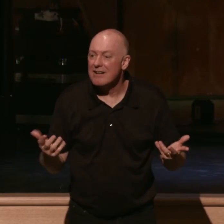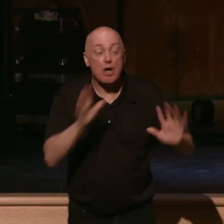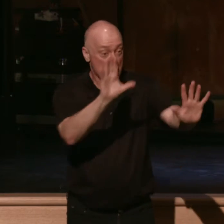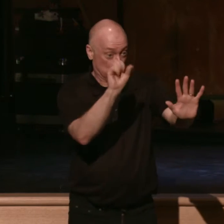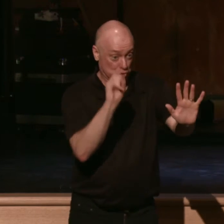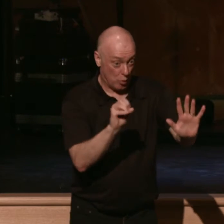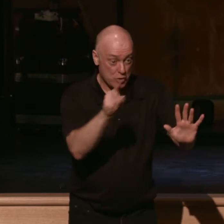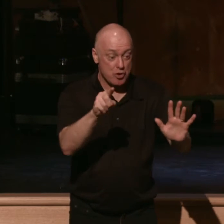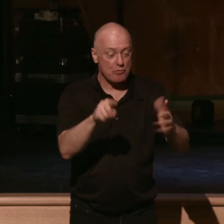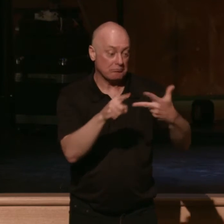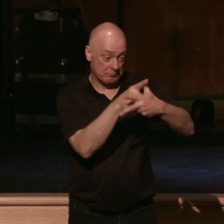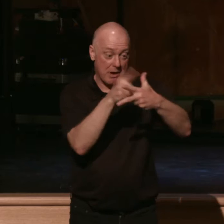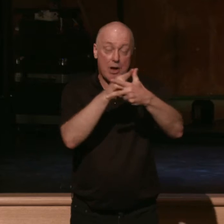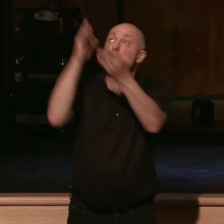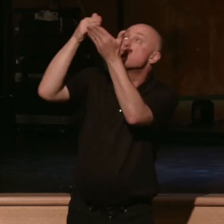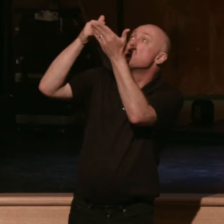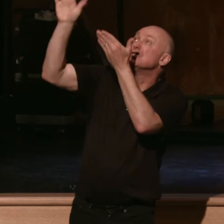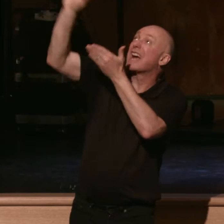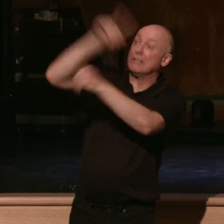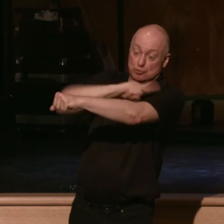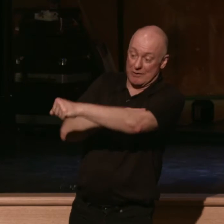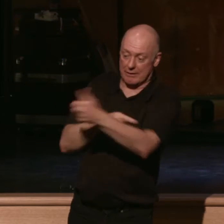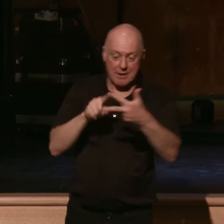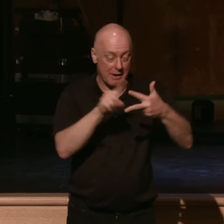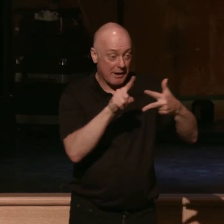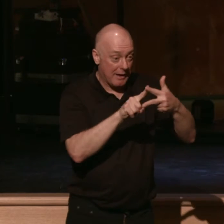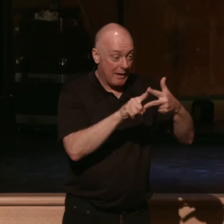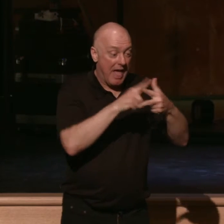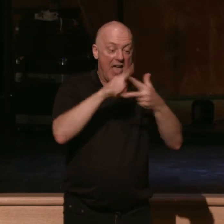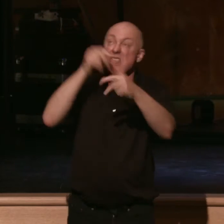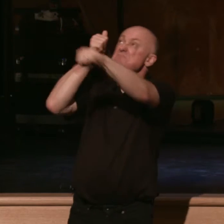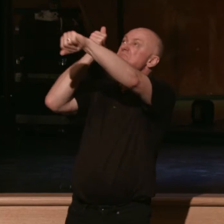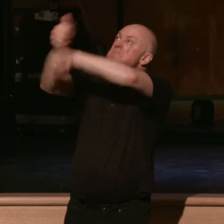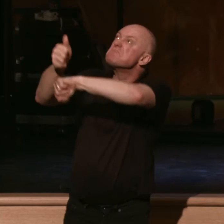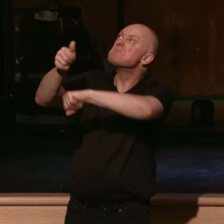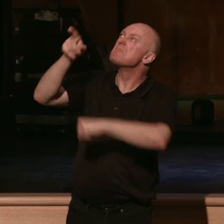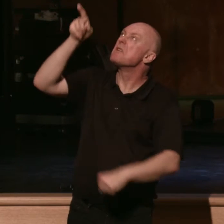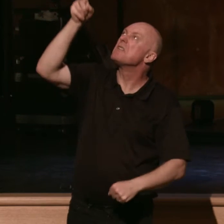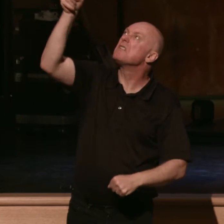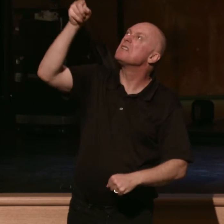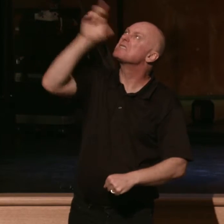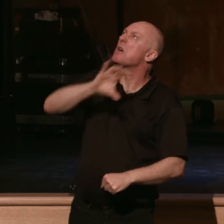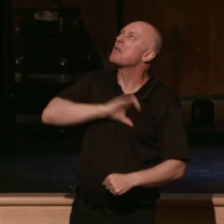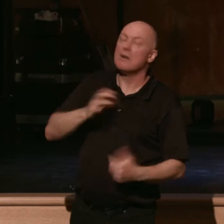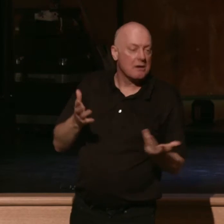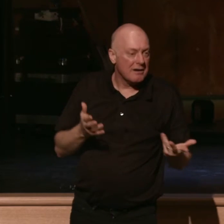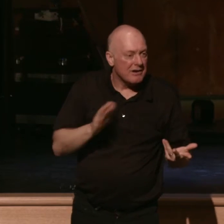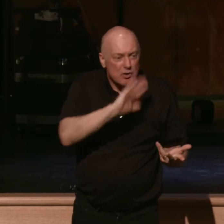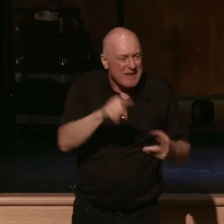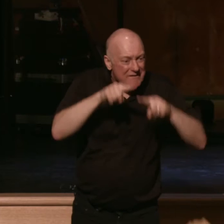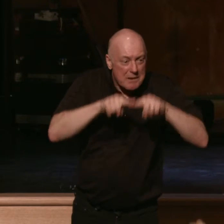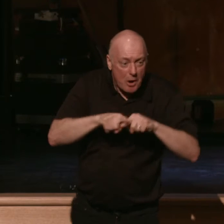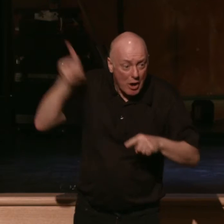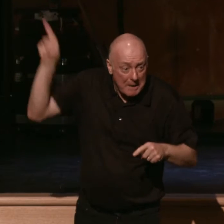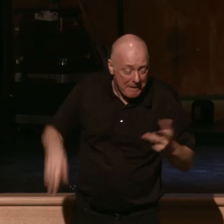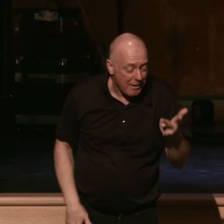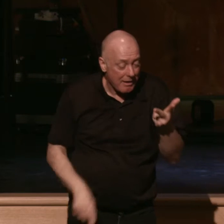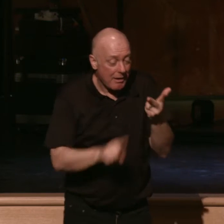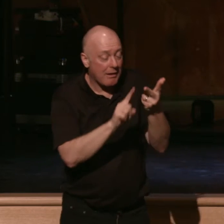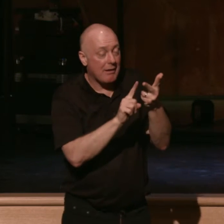reject his strength when the crisis comes and then you accuse his character. Even though you've never relied on his strength and the complaining grows